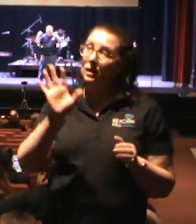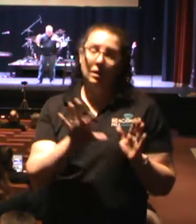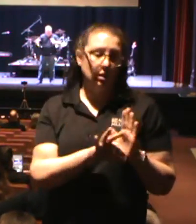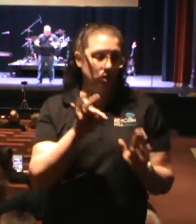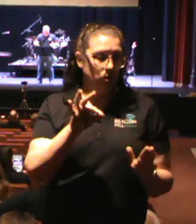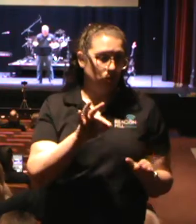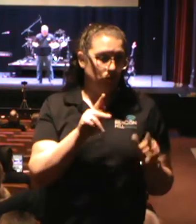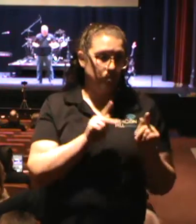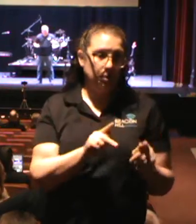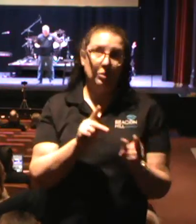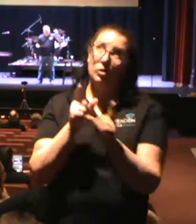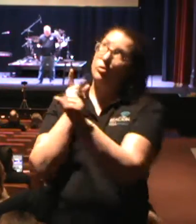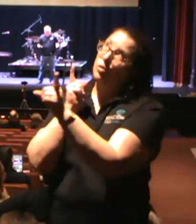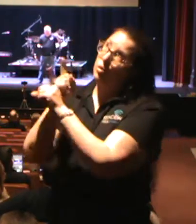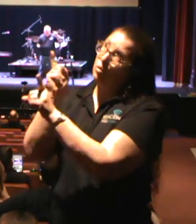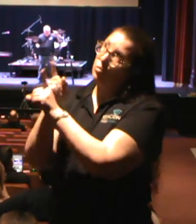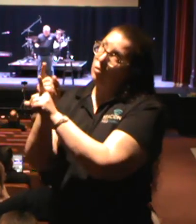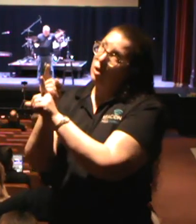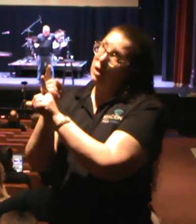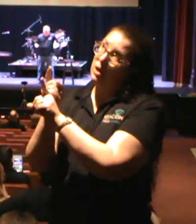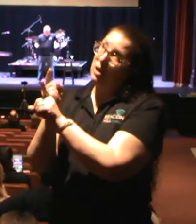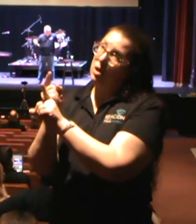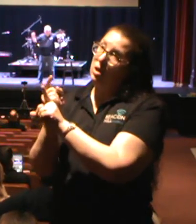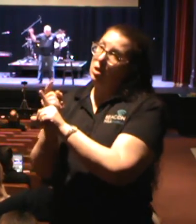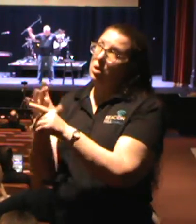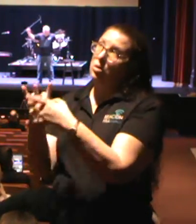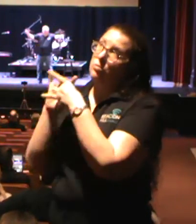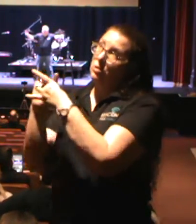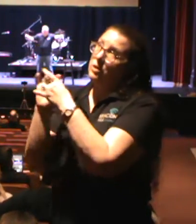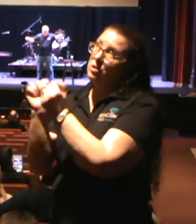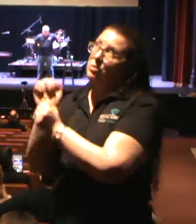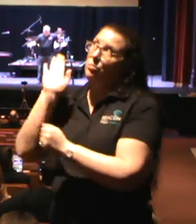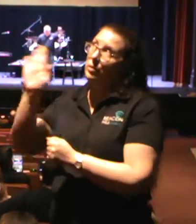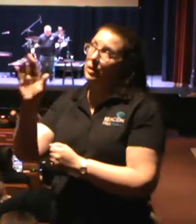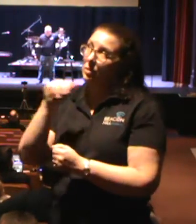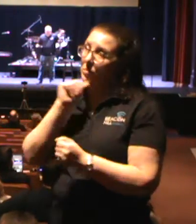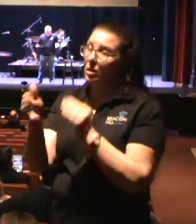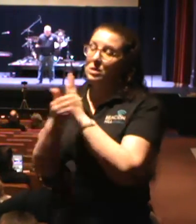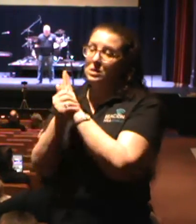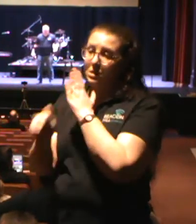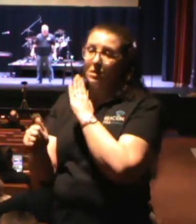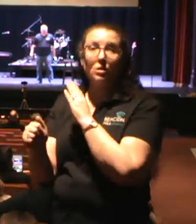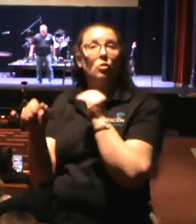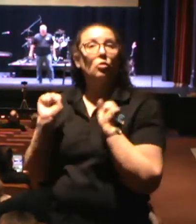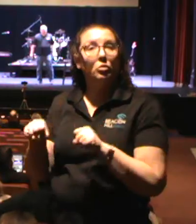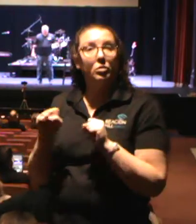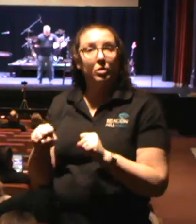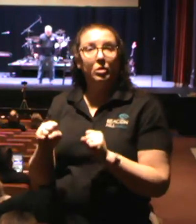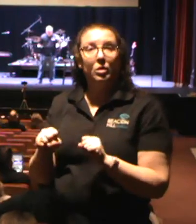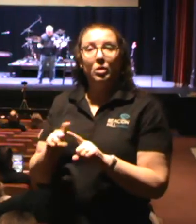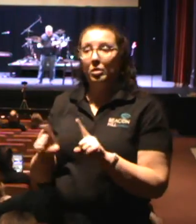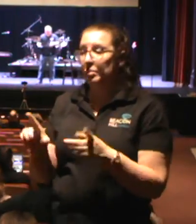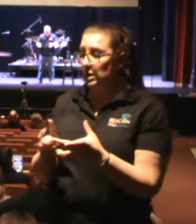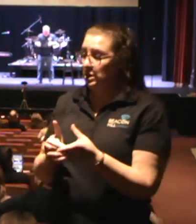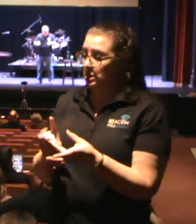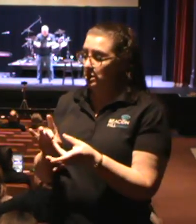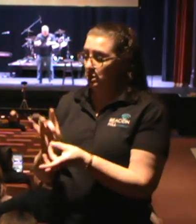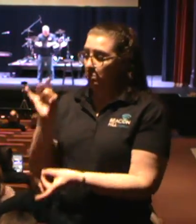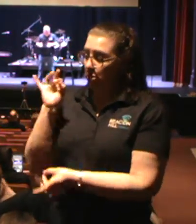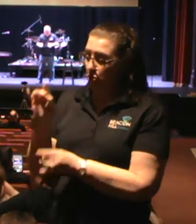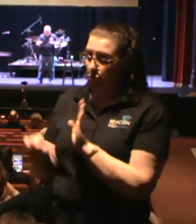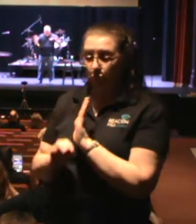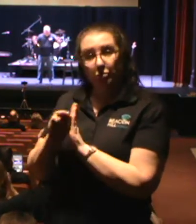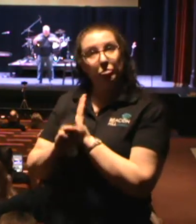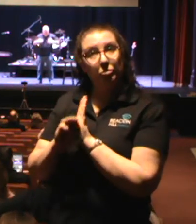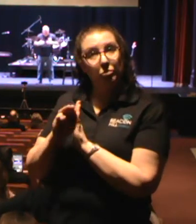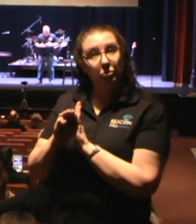right with him. His concern is not with talent or abilities, but spiritual virtue. So people God has chosen to